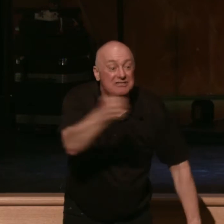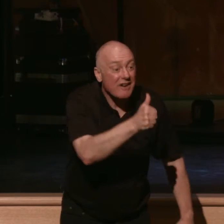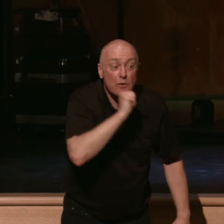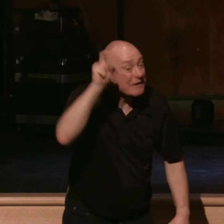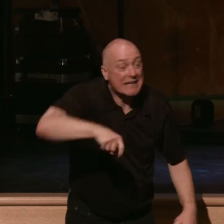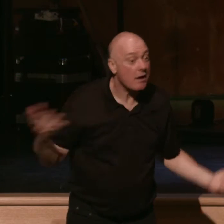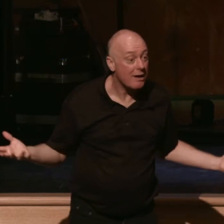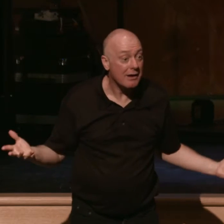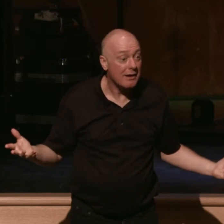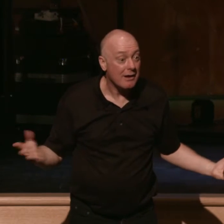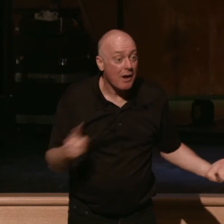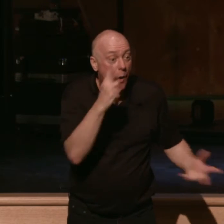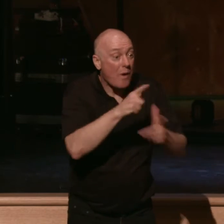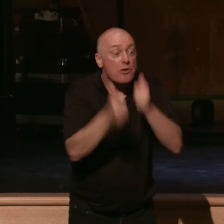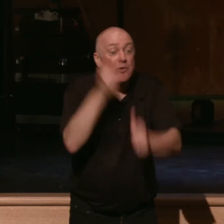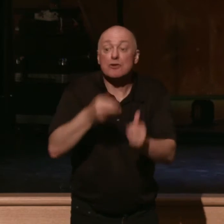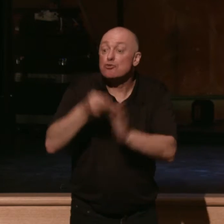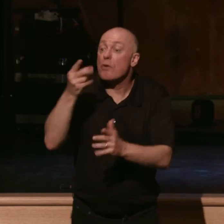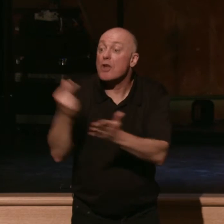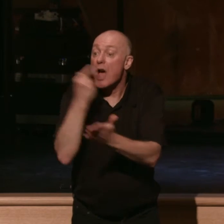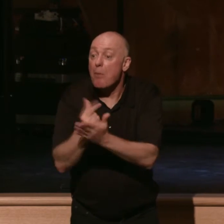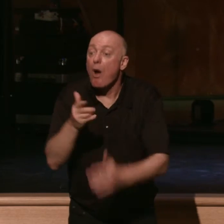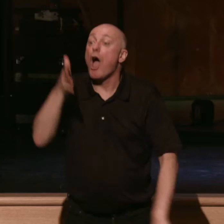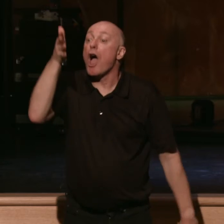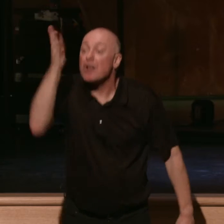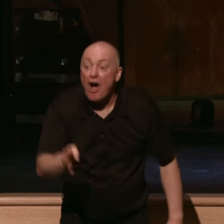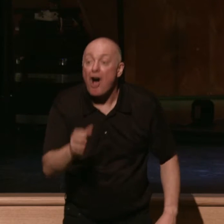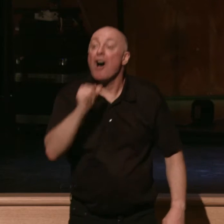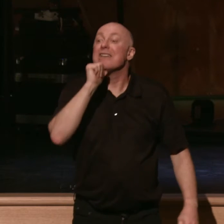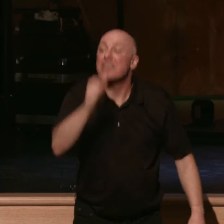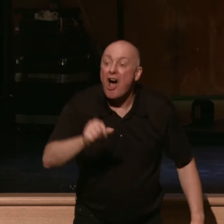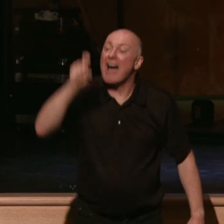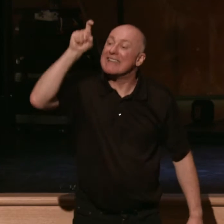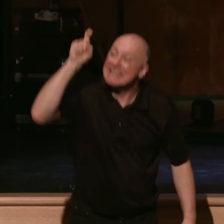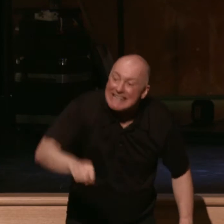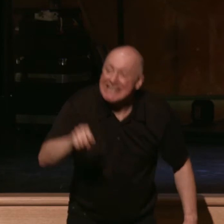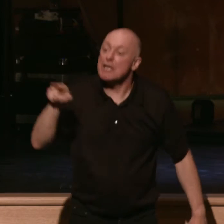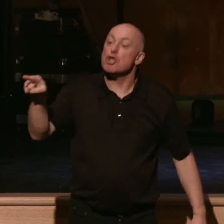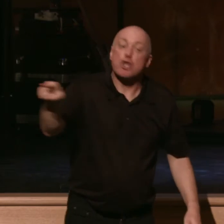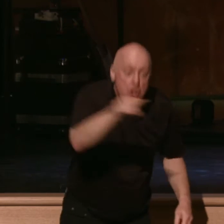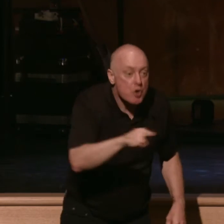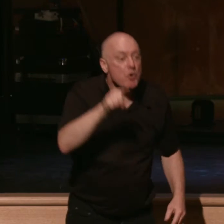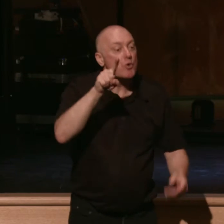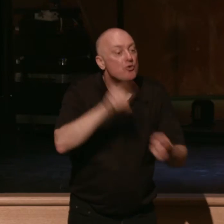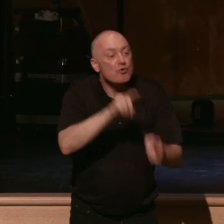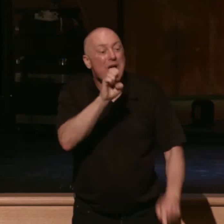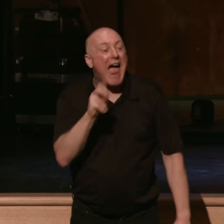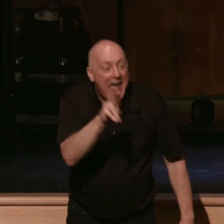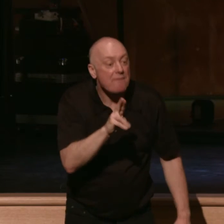One of the greatest truths of the gospel is that God does not need you to ever be strong.